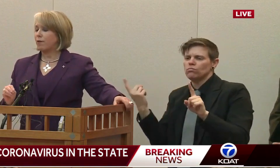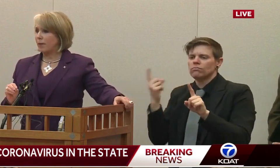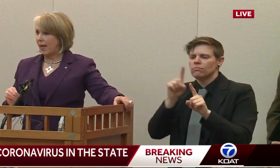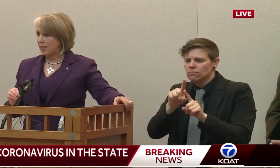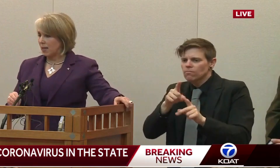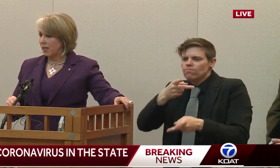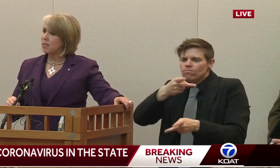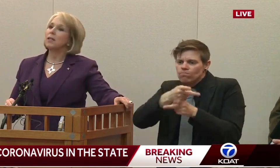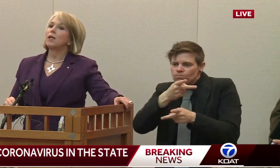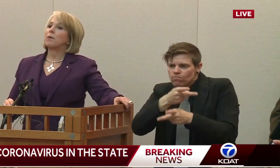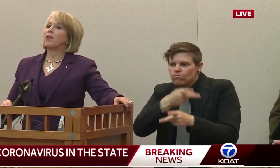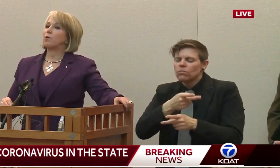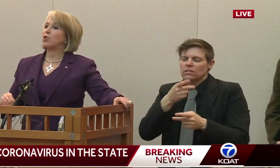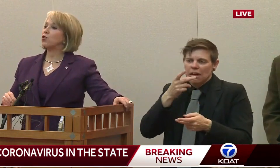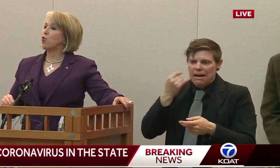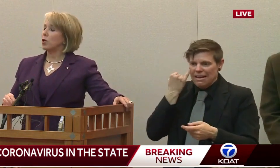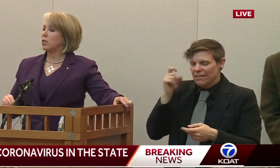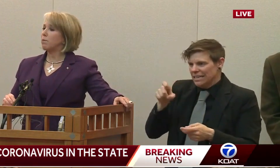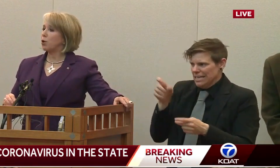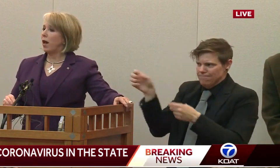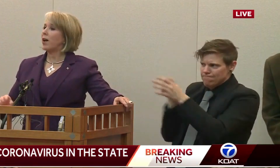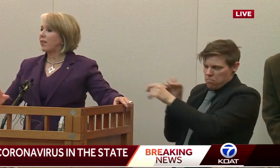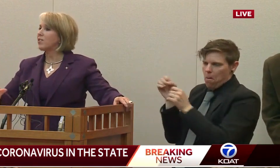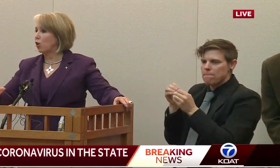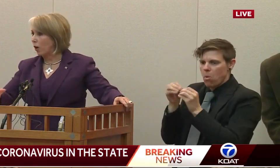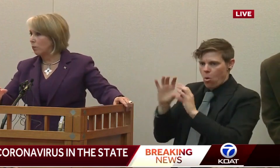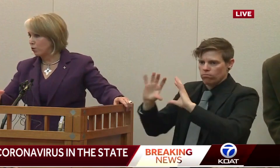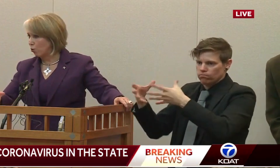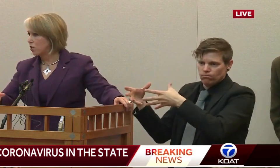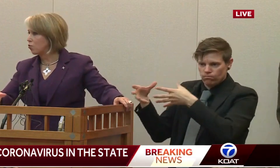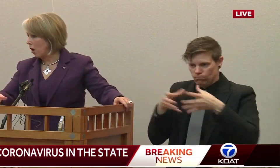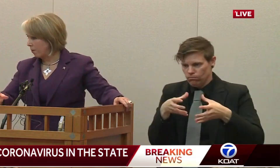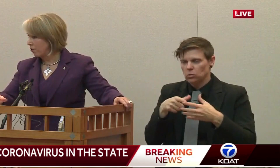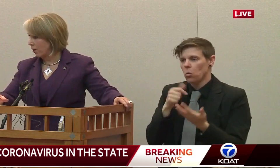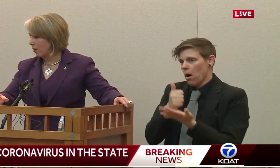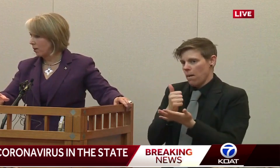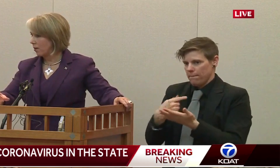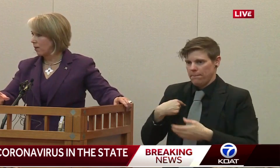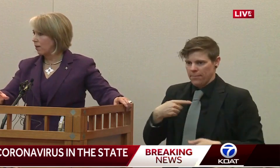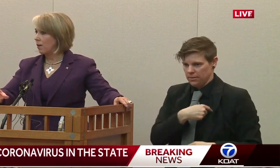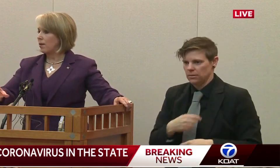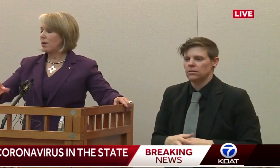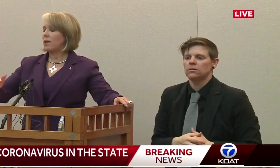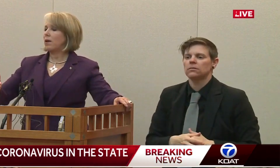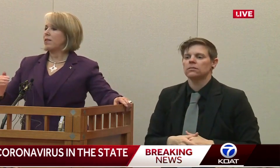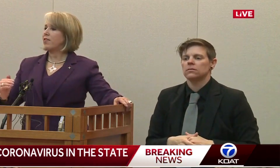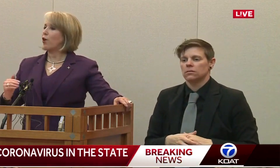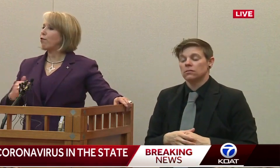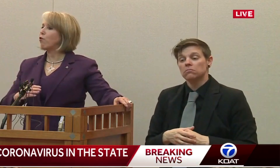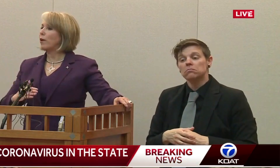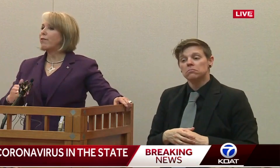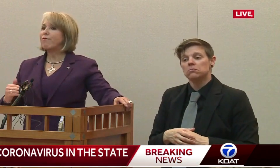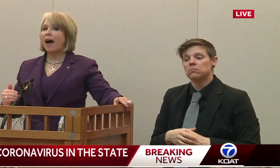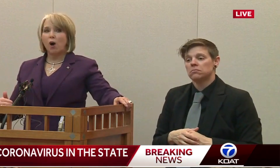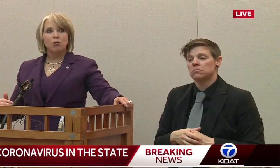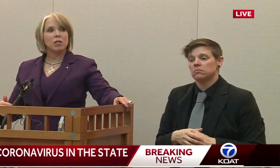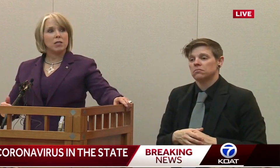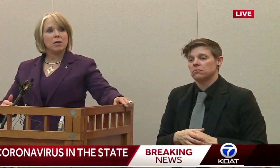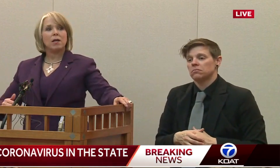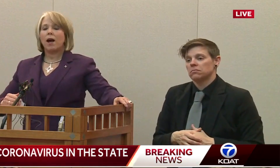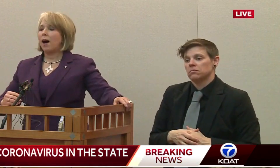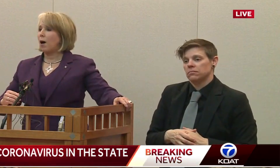from last night, that there was a source that put out, I think it's a credible source is why I'm using it, that there are 3